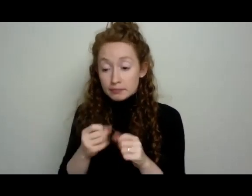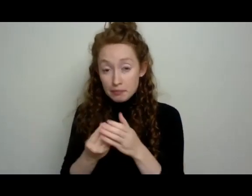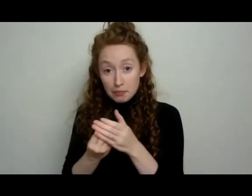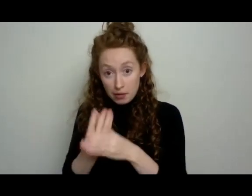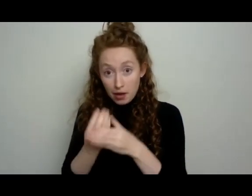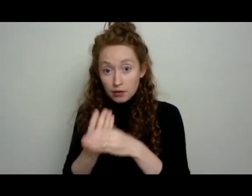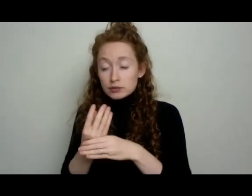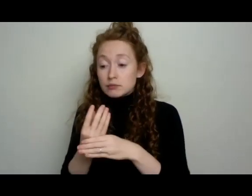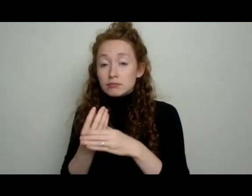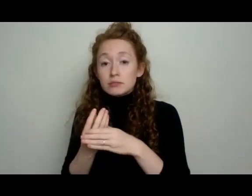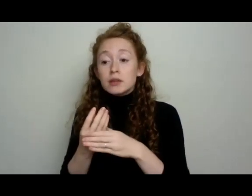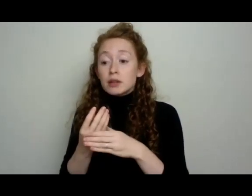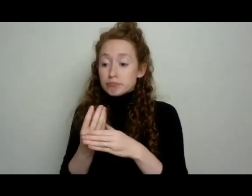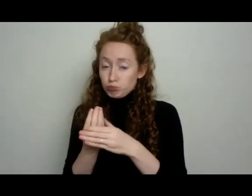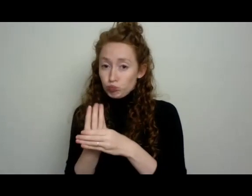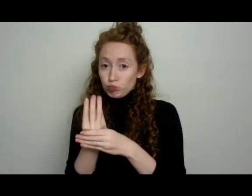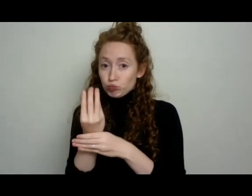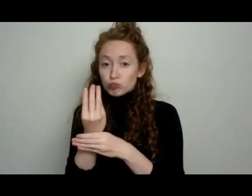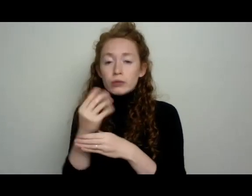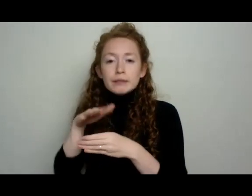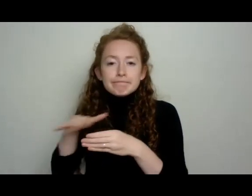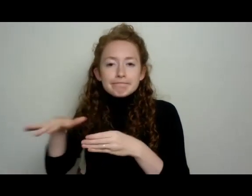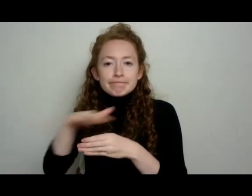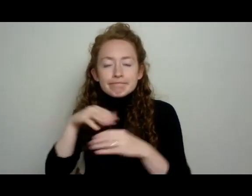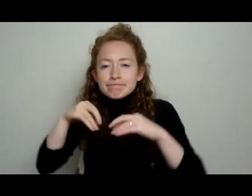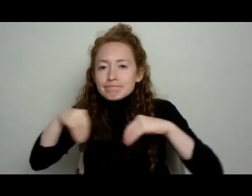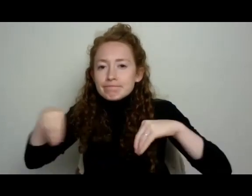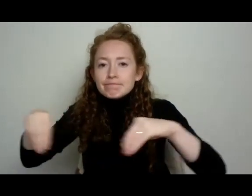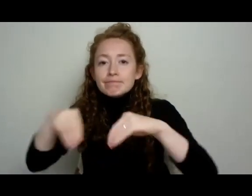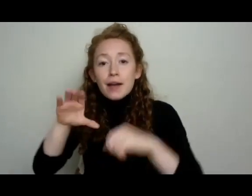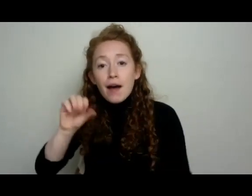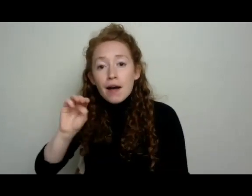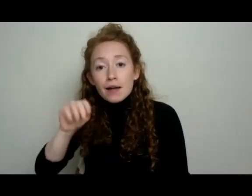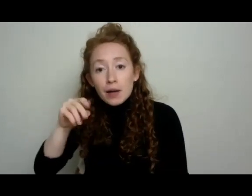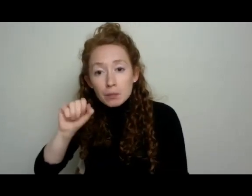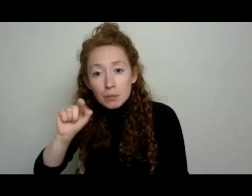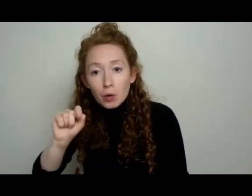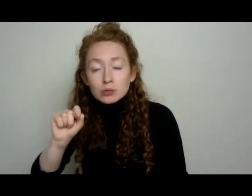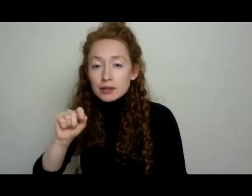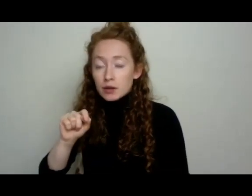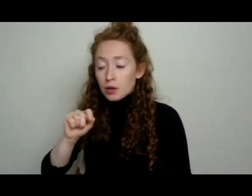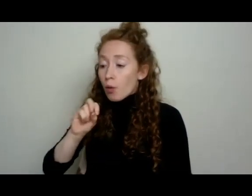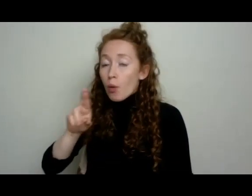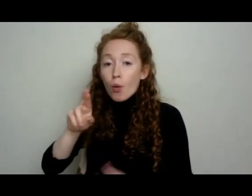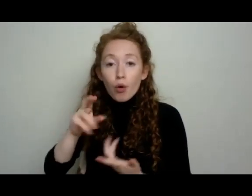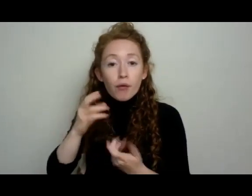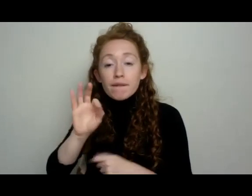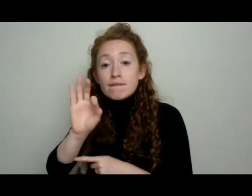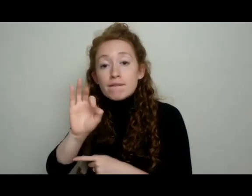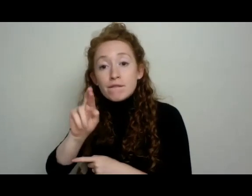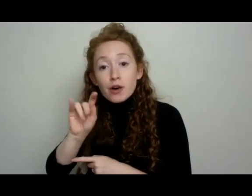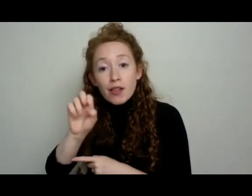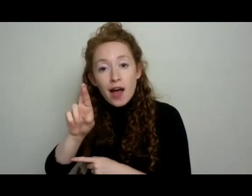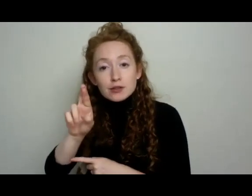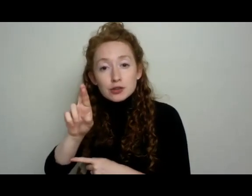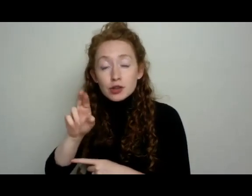granular fertilizer with compost. And I would do that just as they're starting to flower. So that